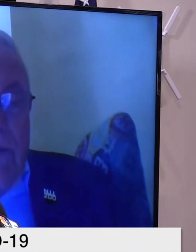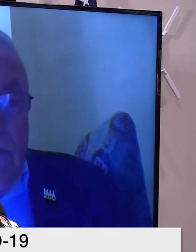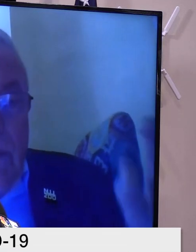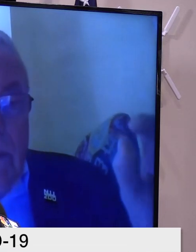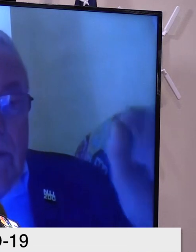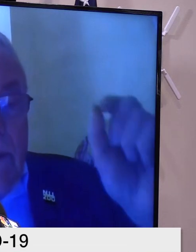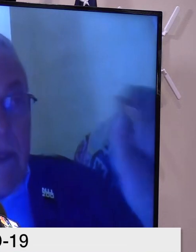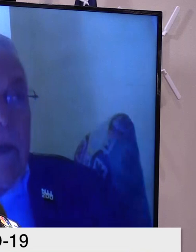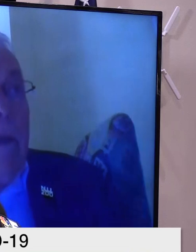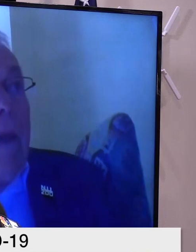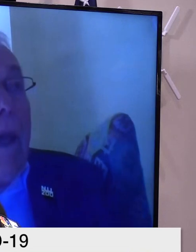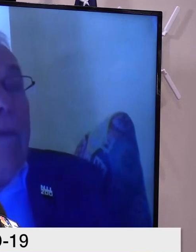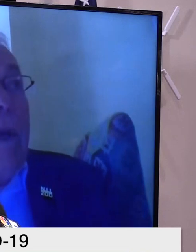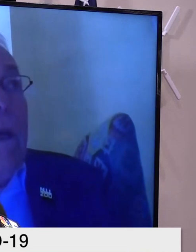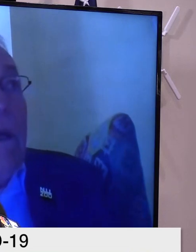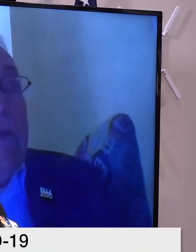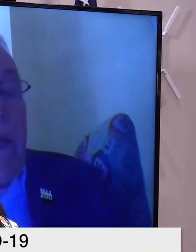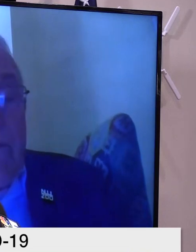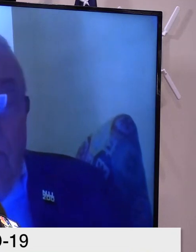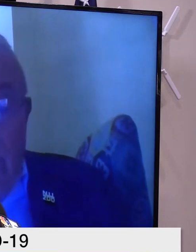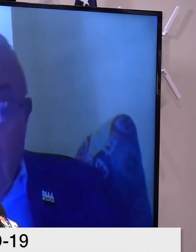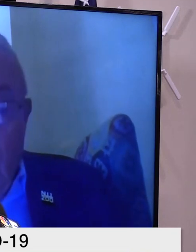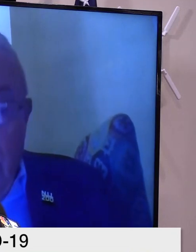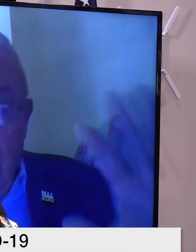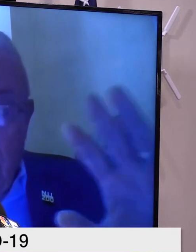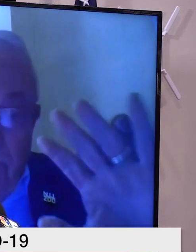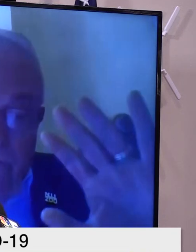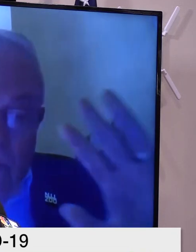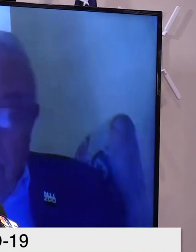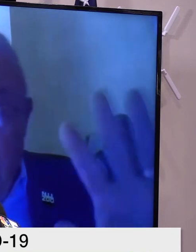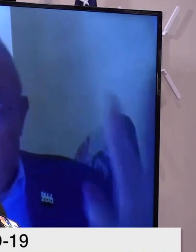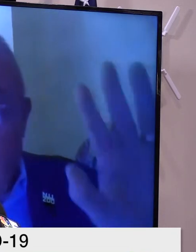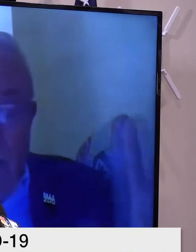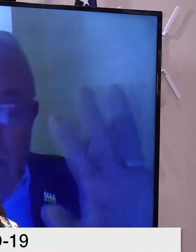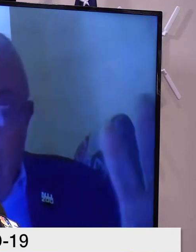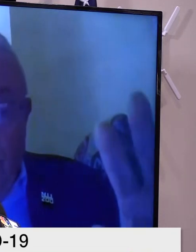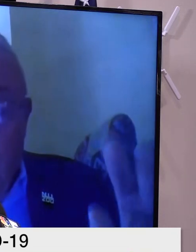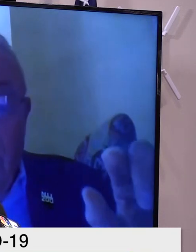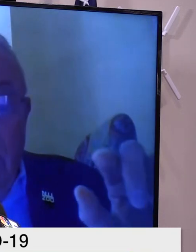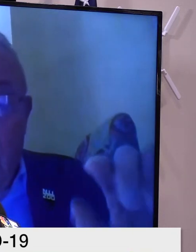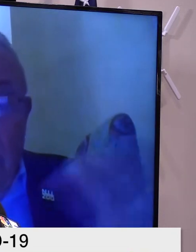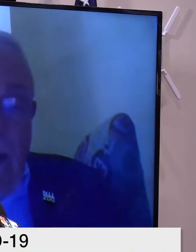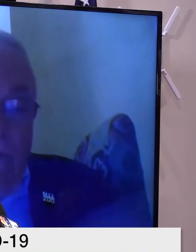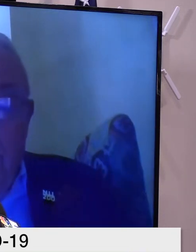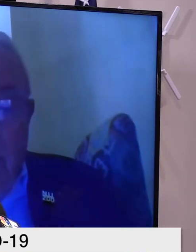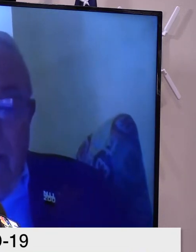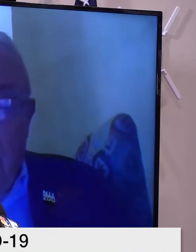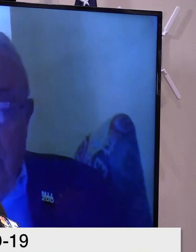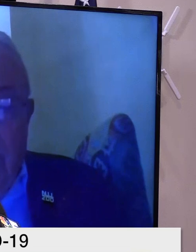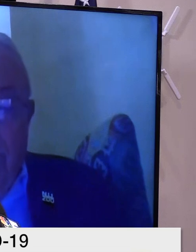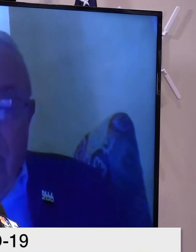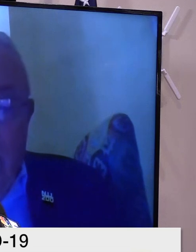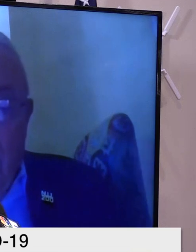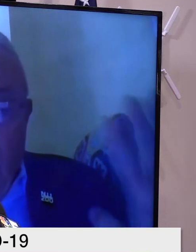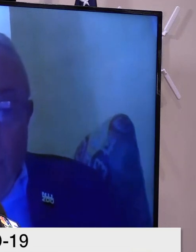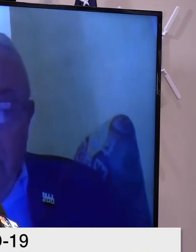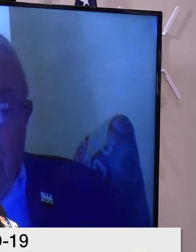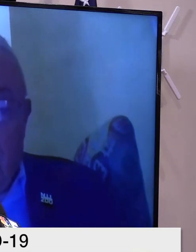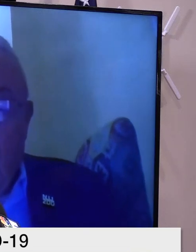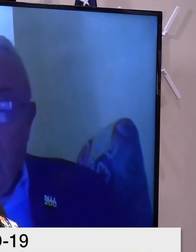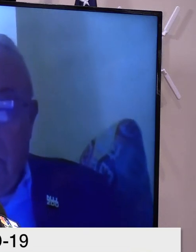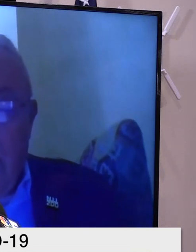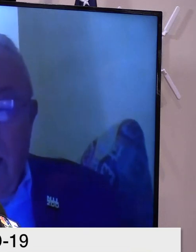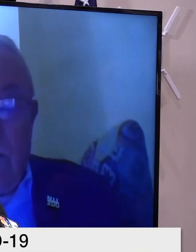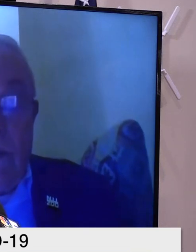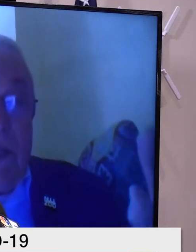I want to credit Susan Steeley, the AVIC executive director, who went before March and April, read every plan that she could find